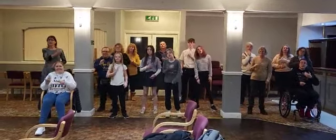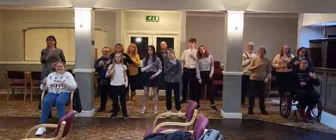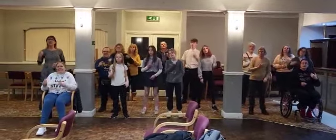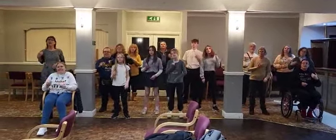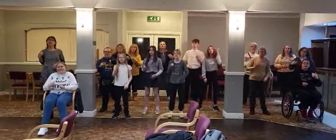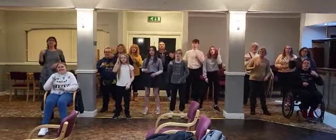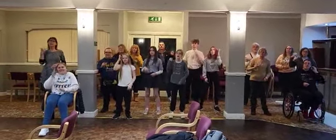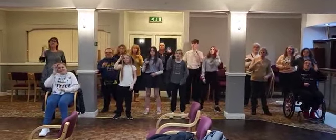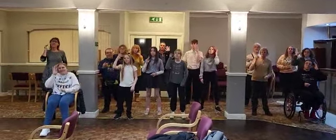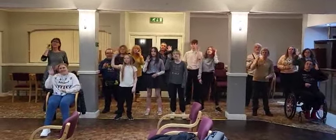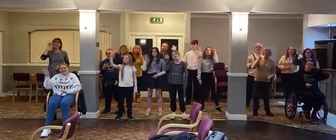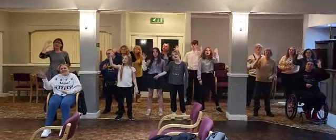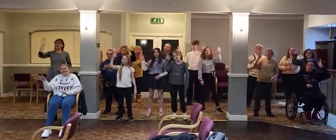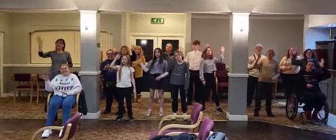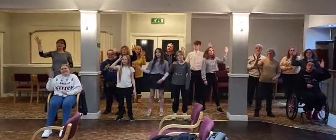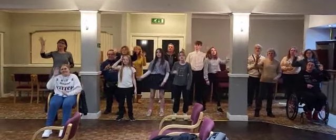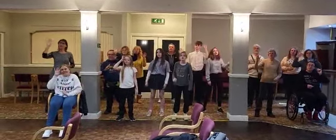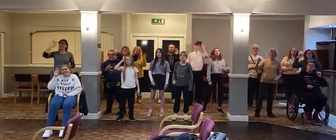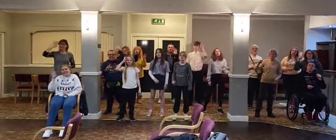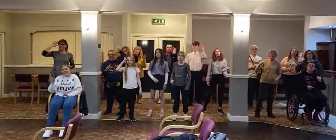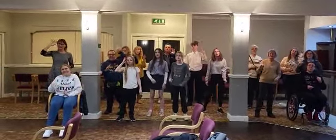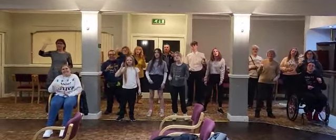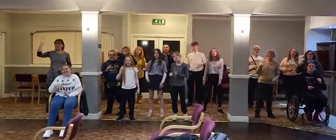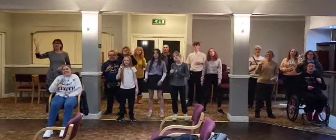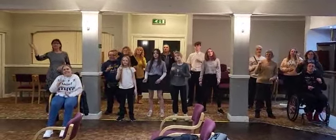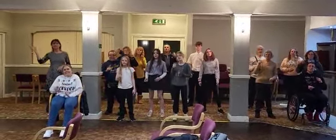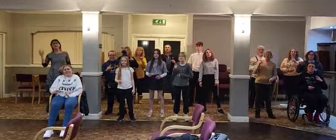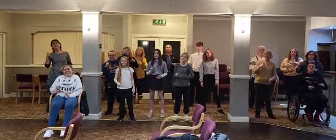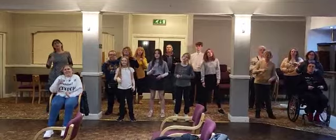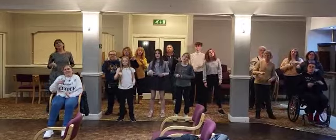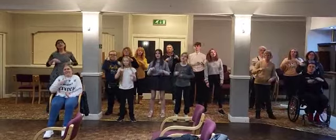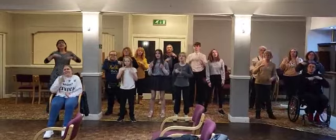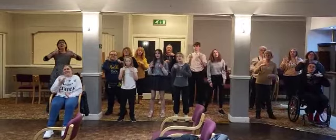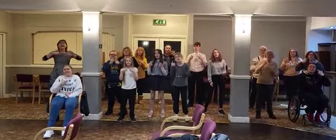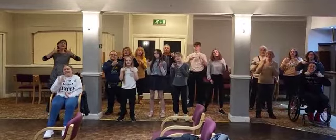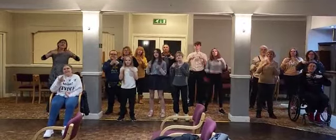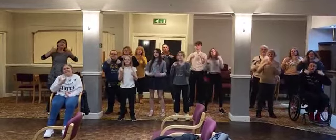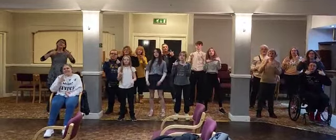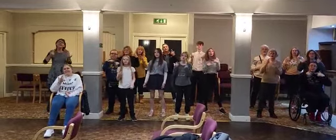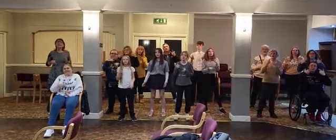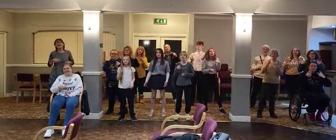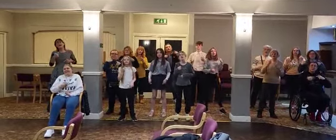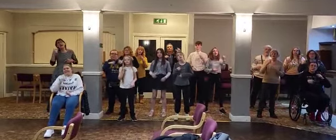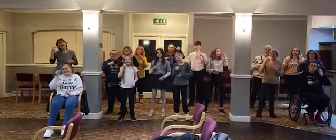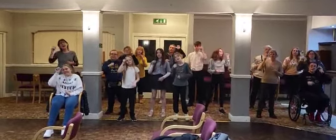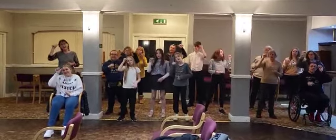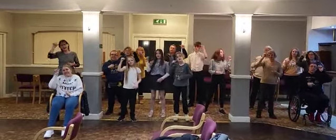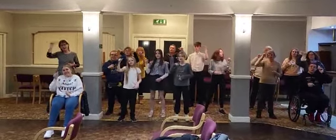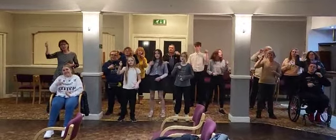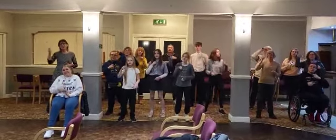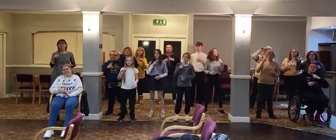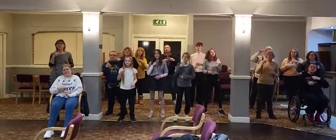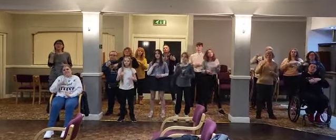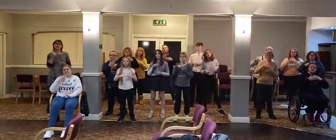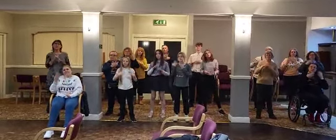Just imagine evil life in the high, you know someday